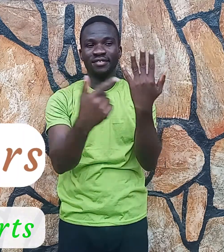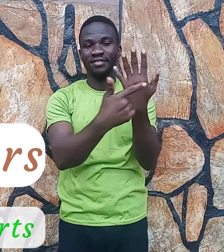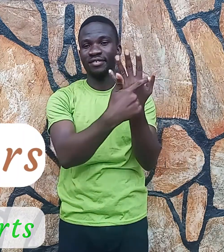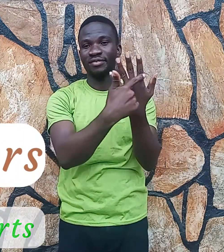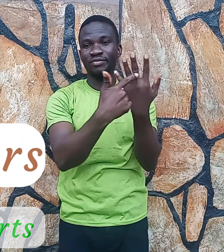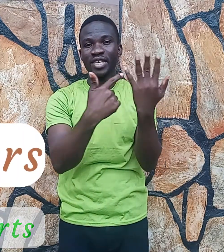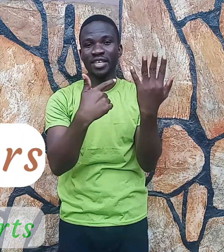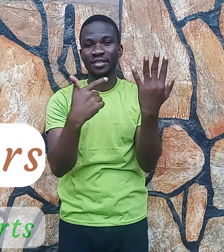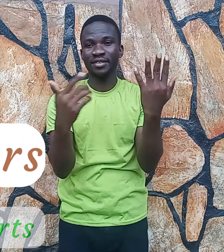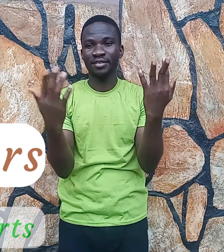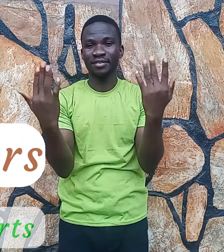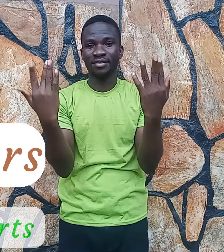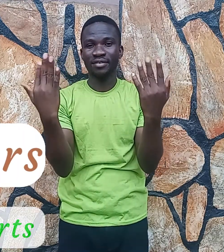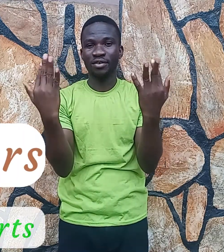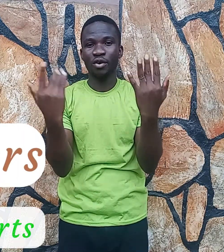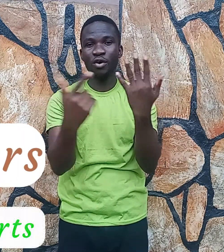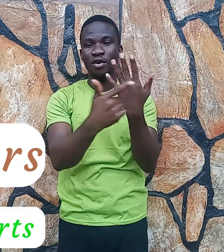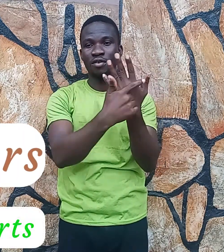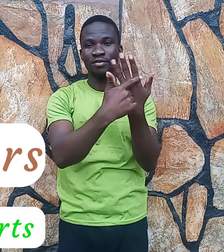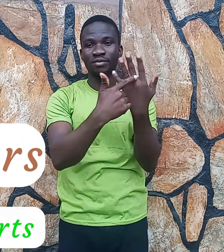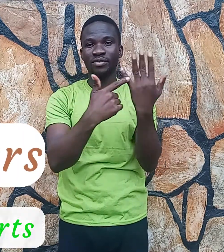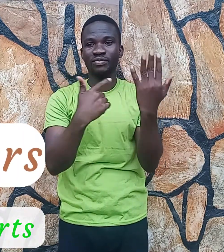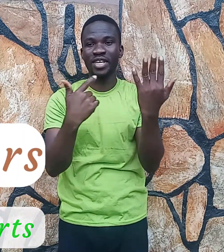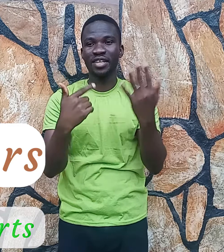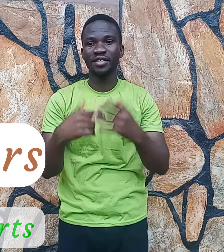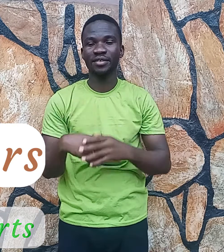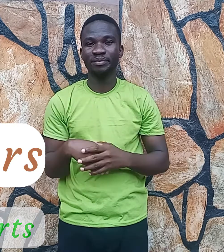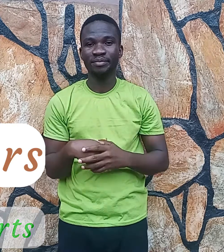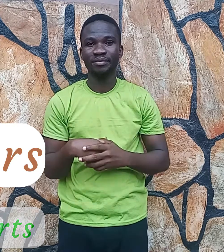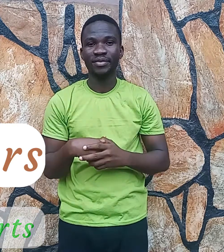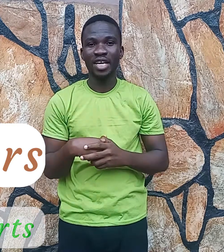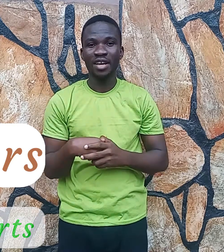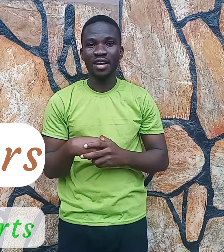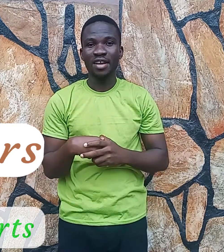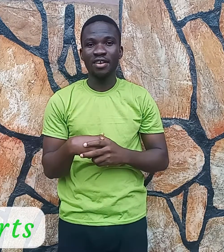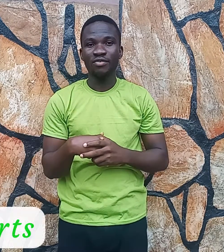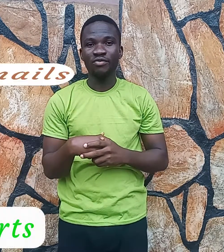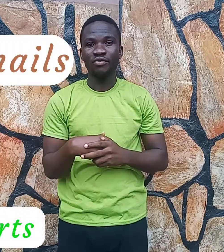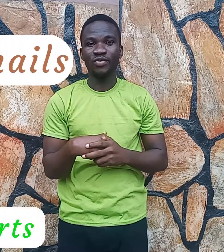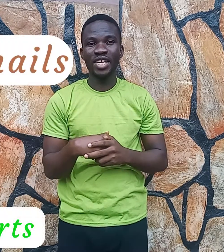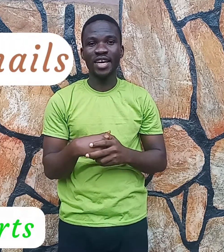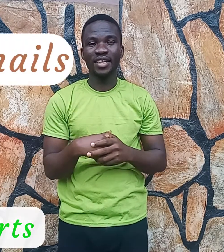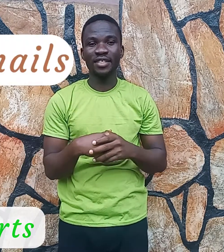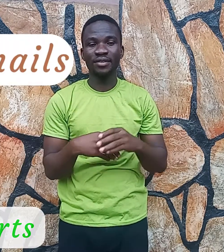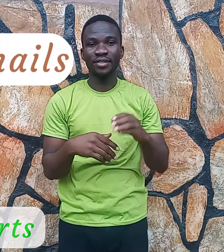Fingers. Or. Fingers. Fingernails.